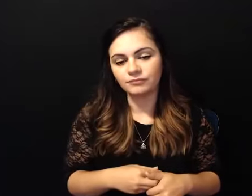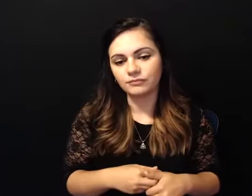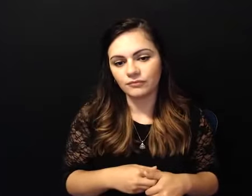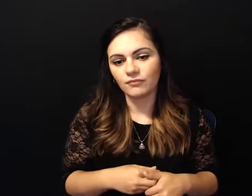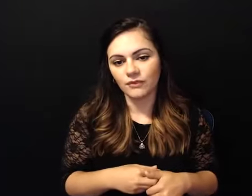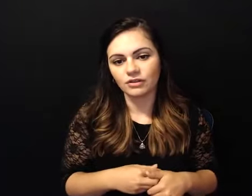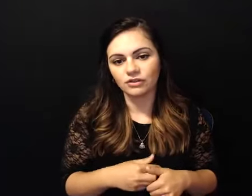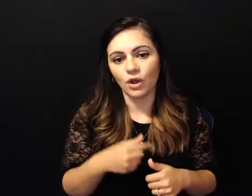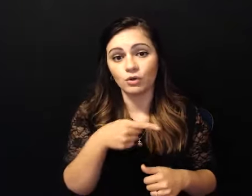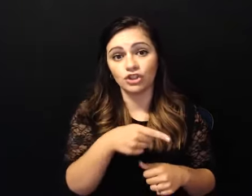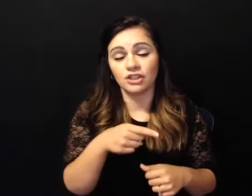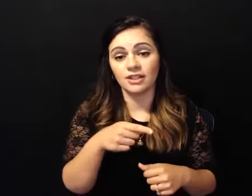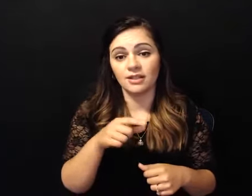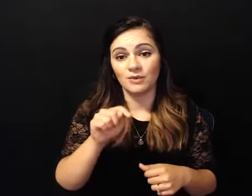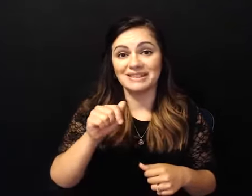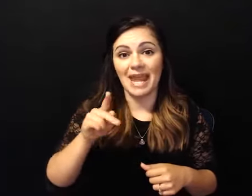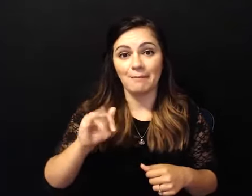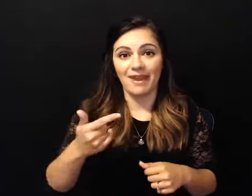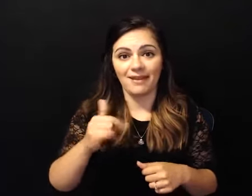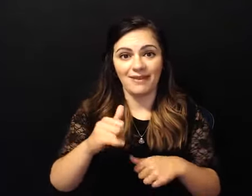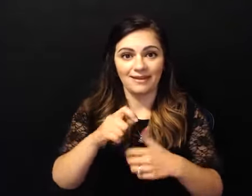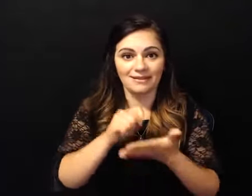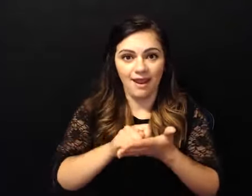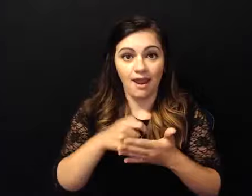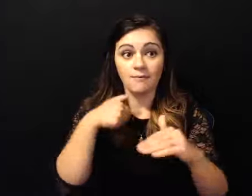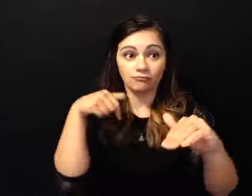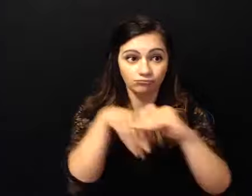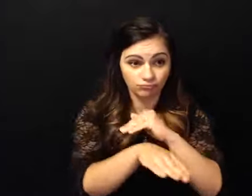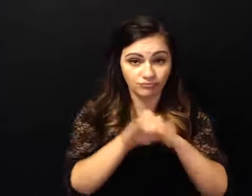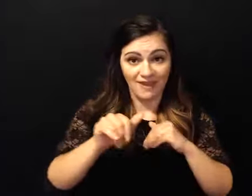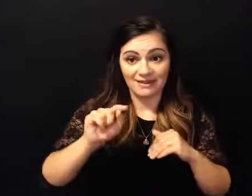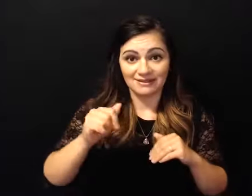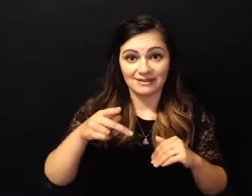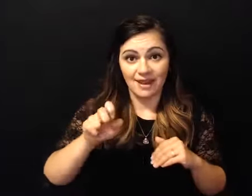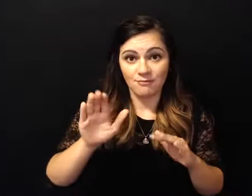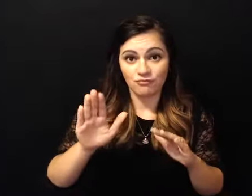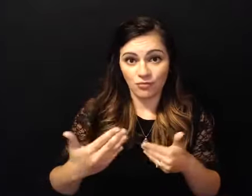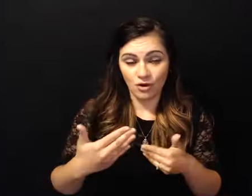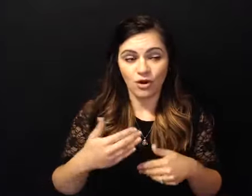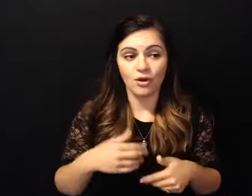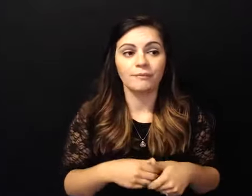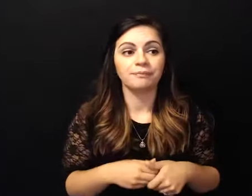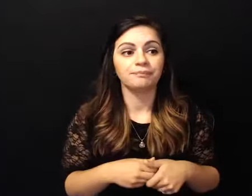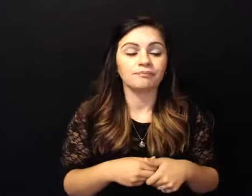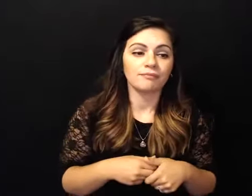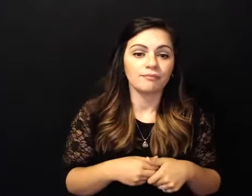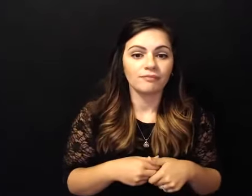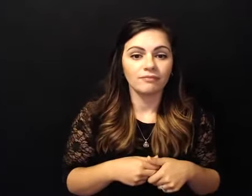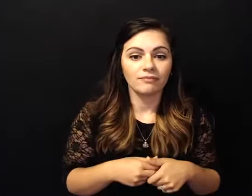tape room at this conference where she was and i just you know was kind of twirling my hair and really